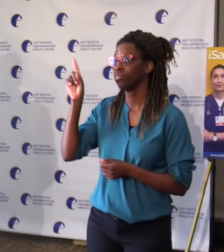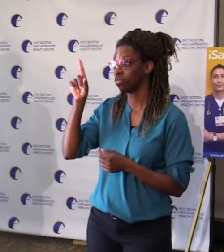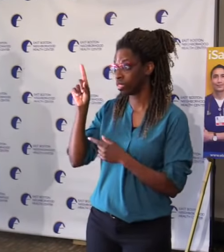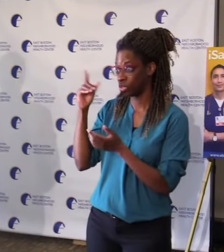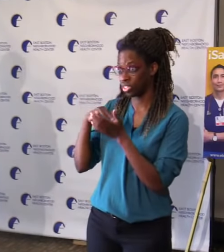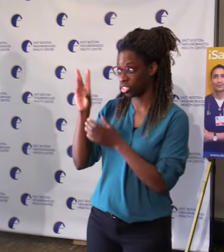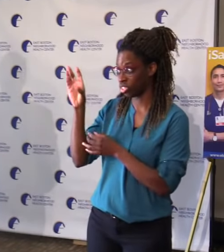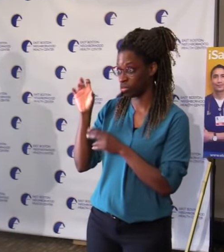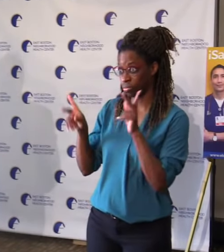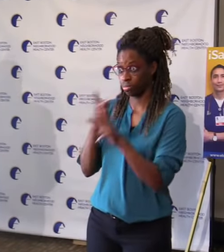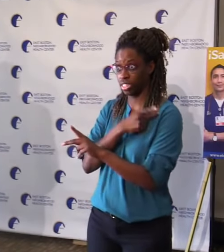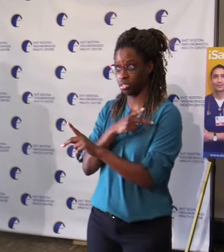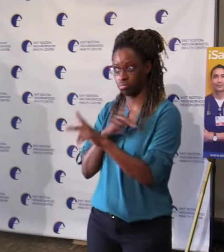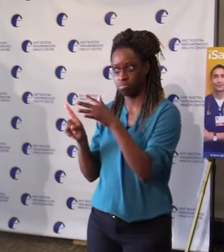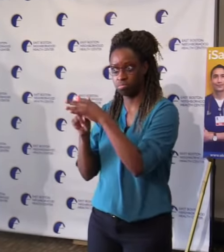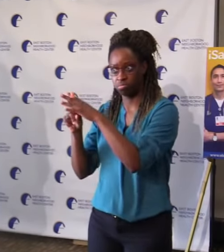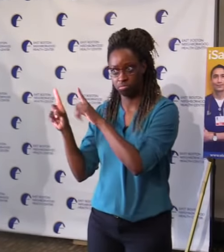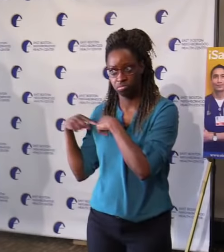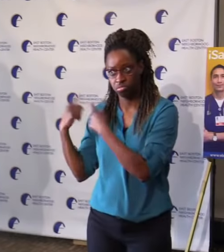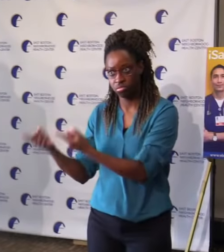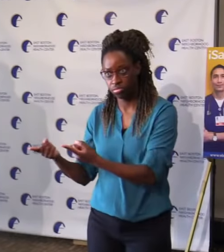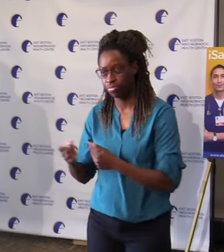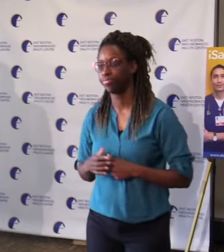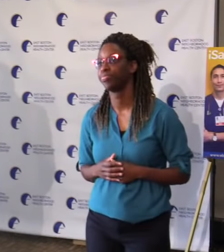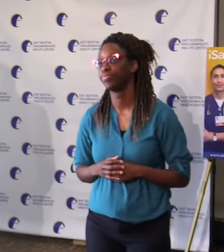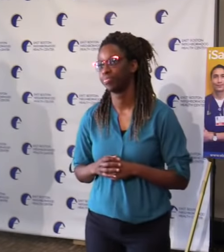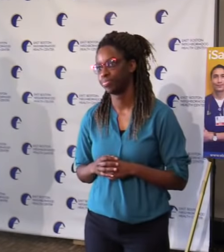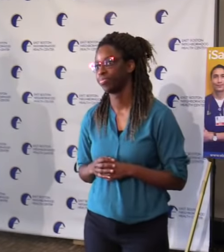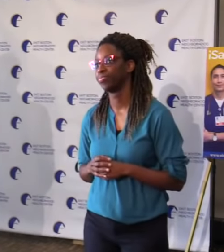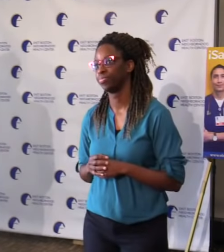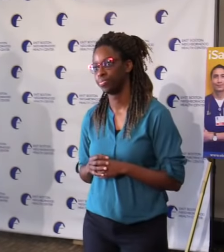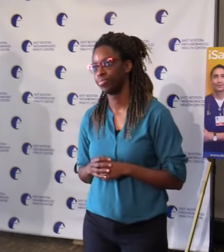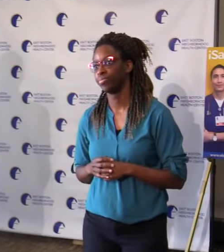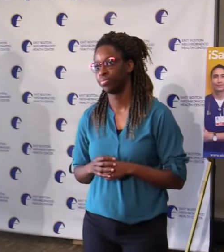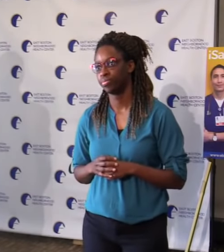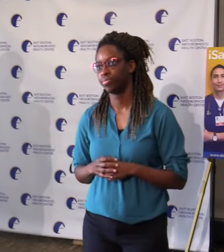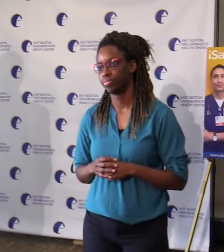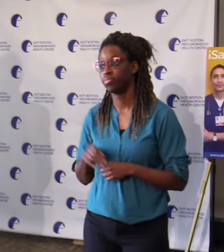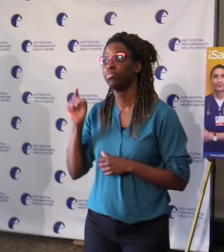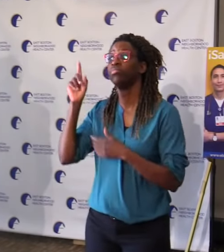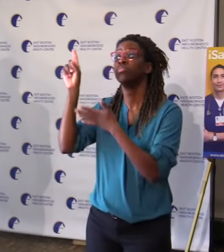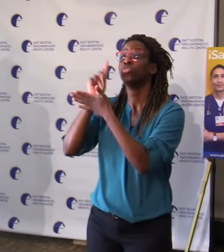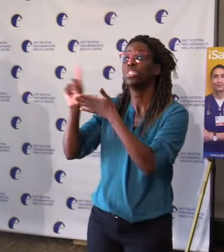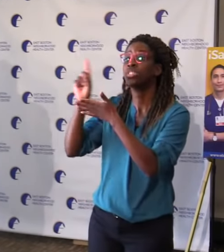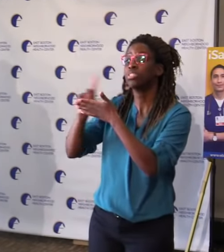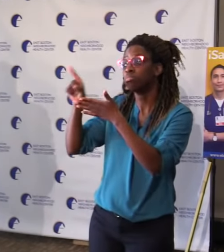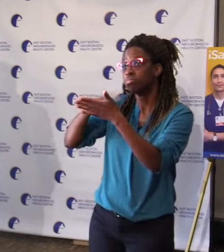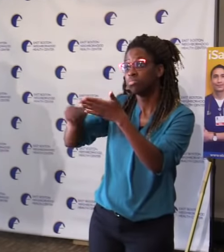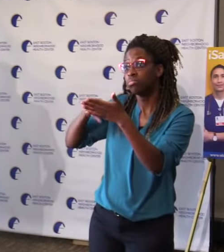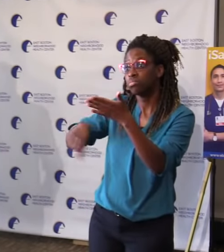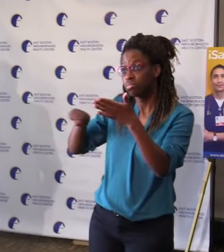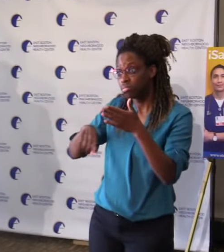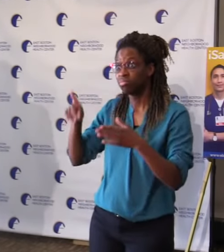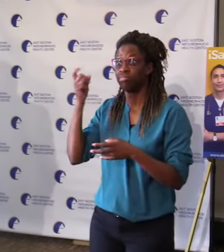Boston site, they have the capacity to do about 1,700 vaccinations a week or close to 300 a day.